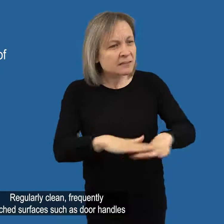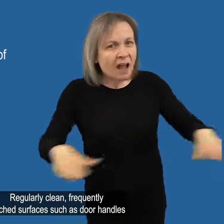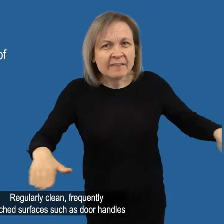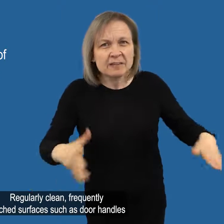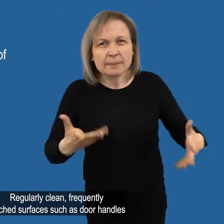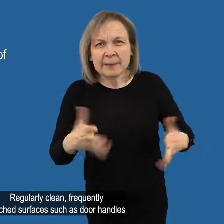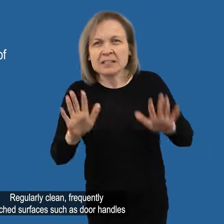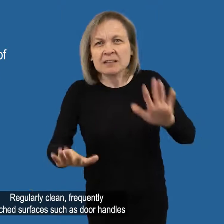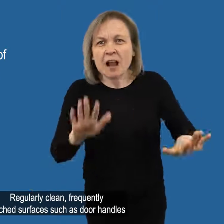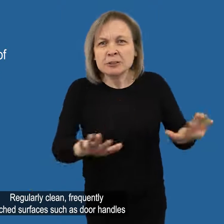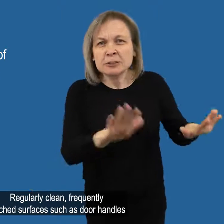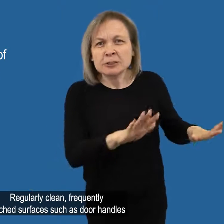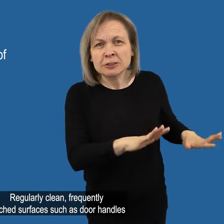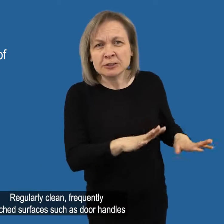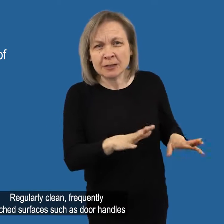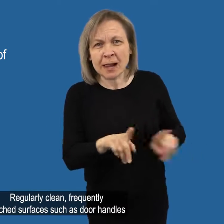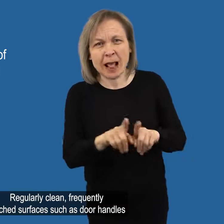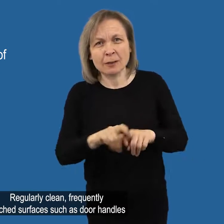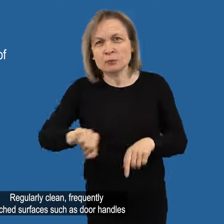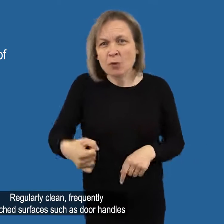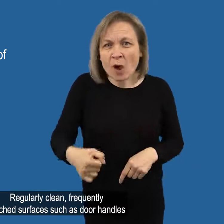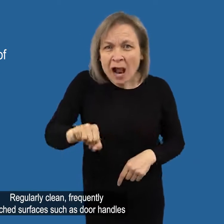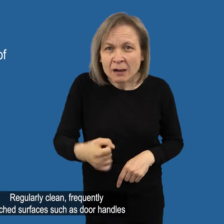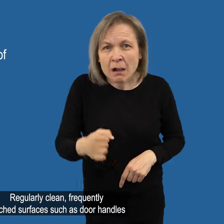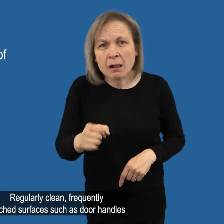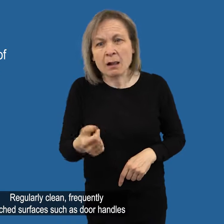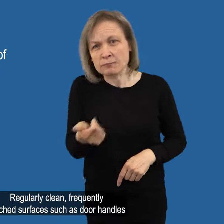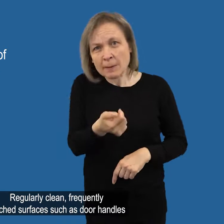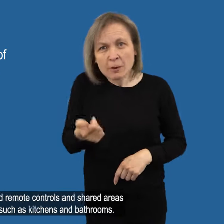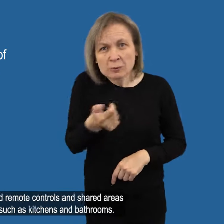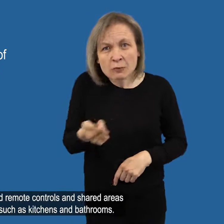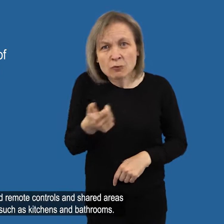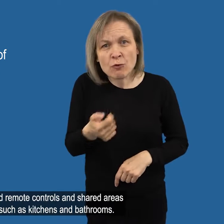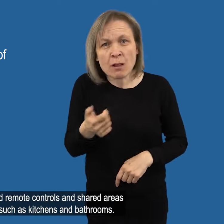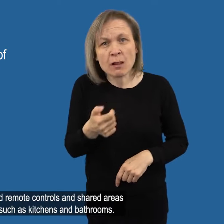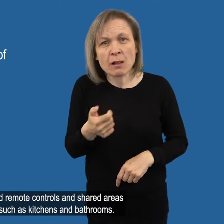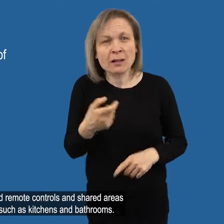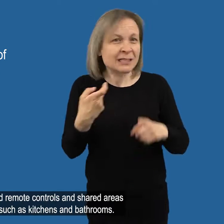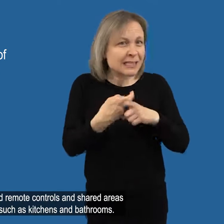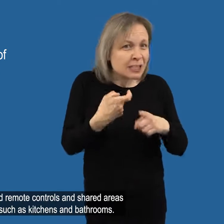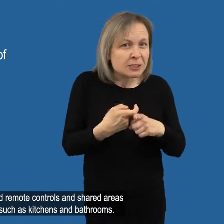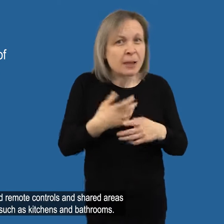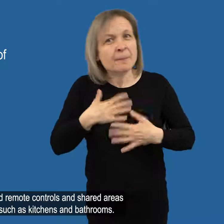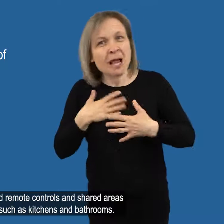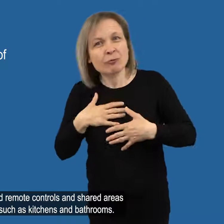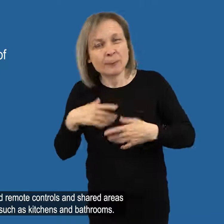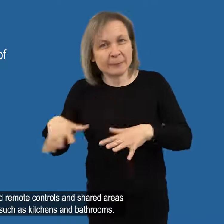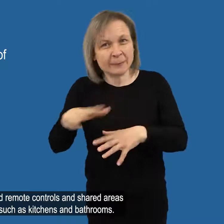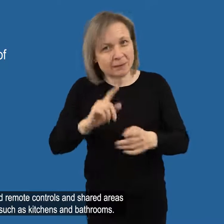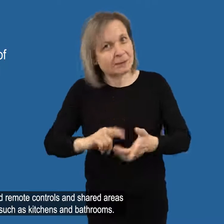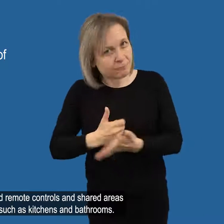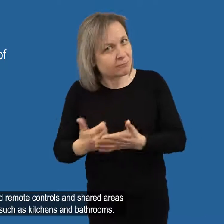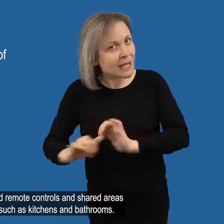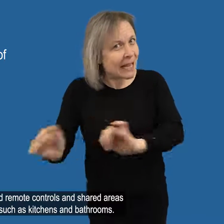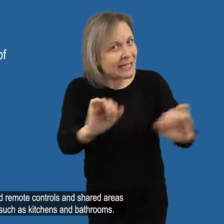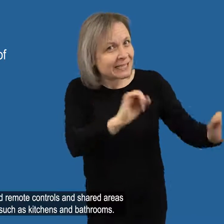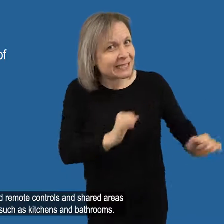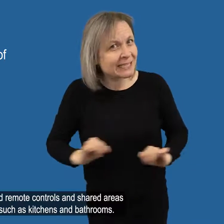Regularly clean frequently touched surfaces such as door handles and remote controls And shared areas such as kitchens and